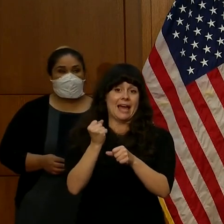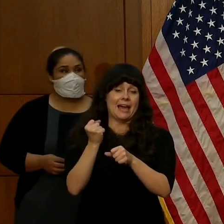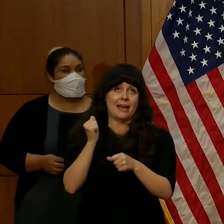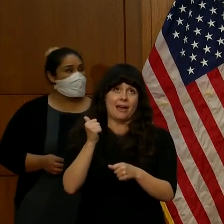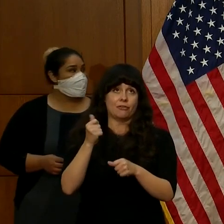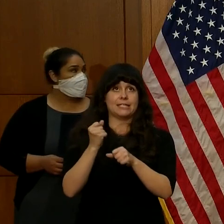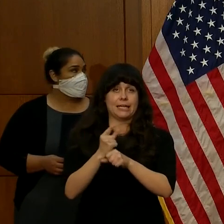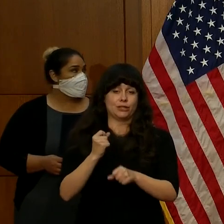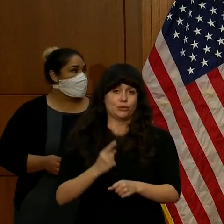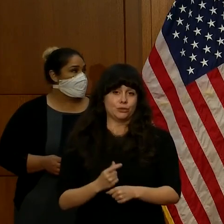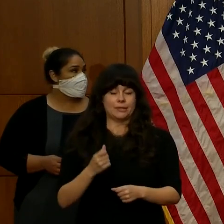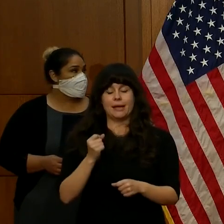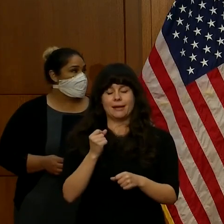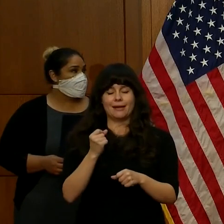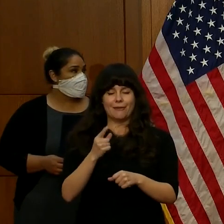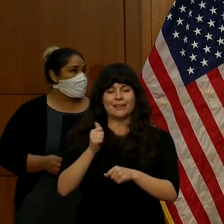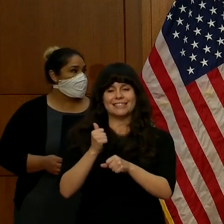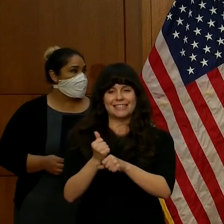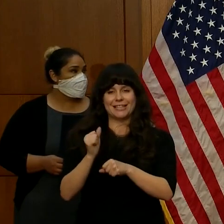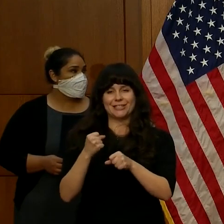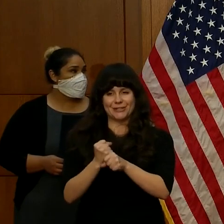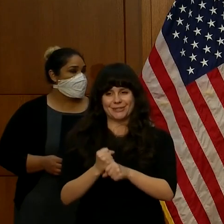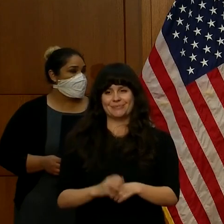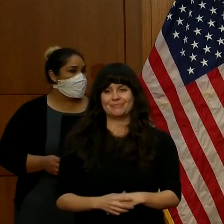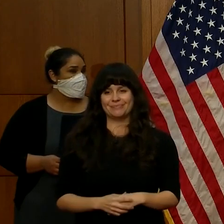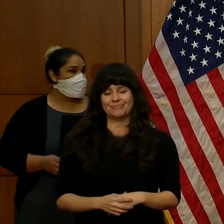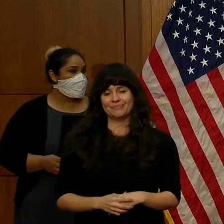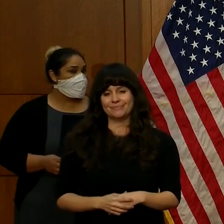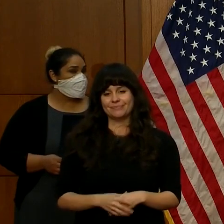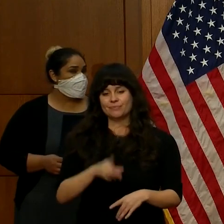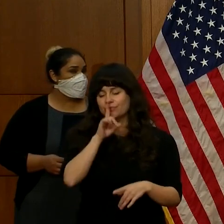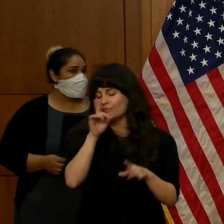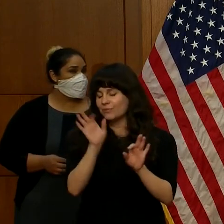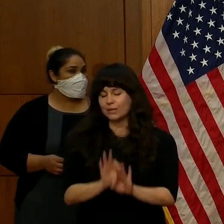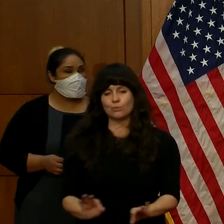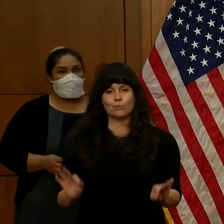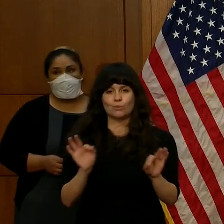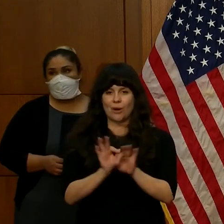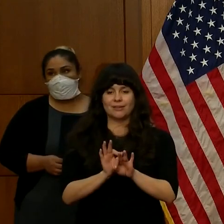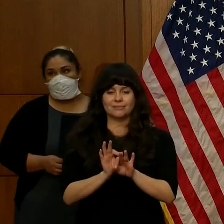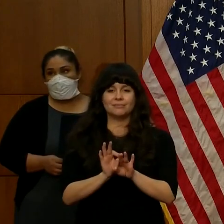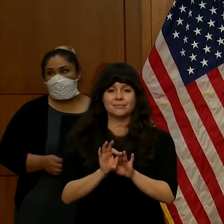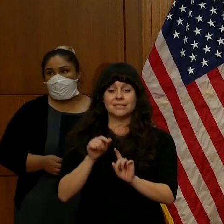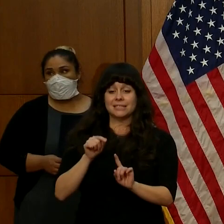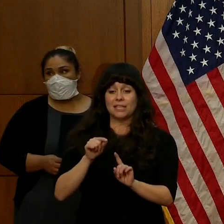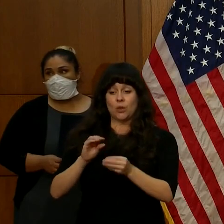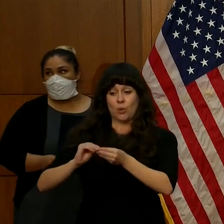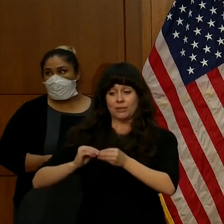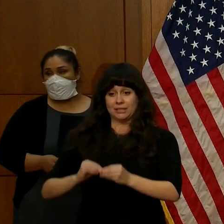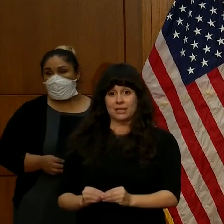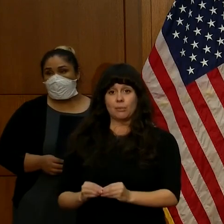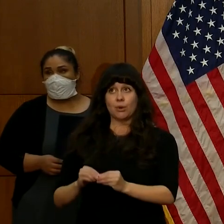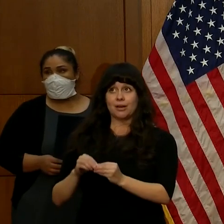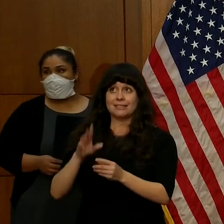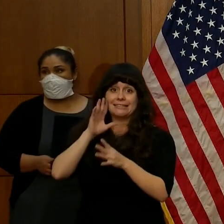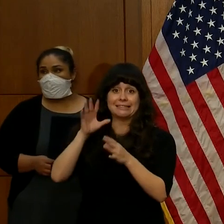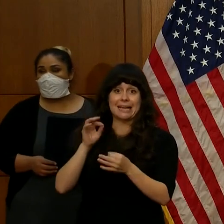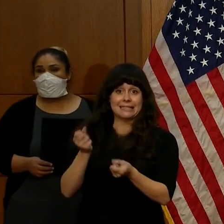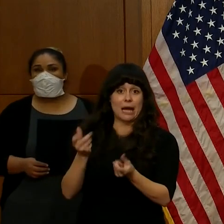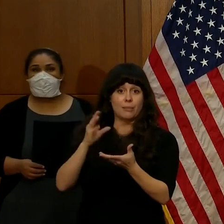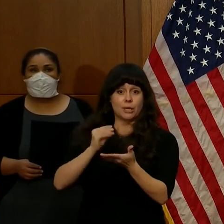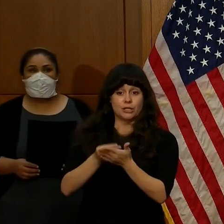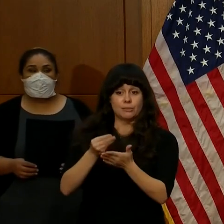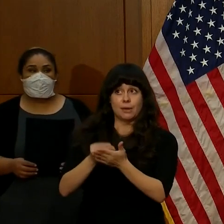it's really, really important. It helps determine how much money Virginia gets from the federal government. That's based